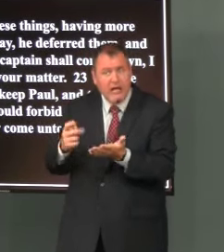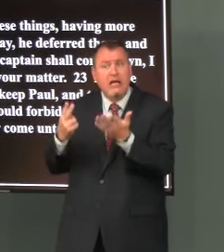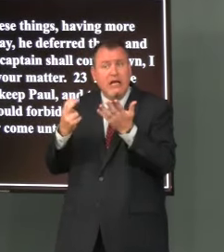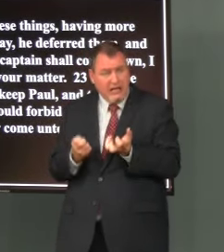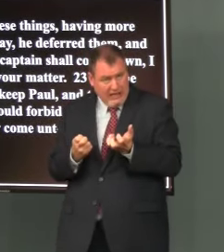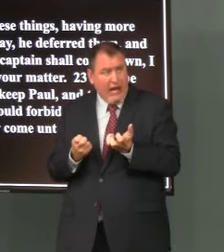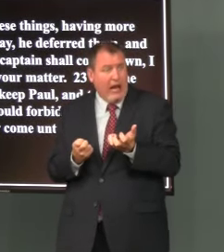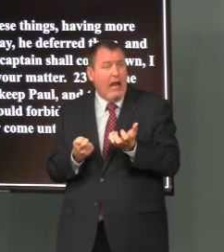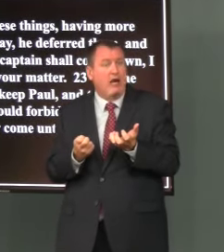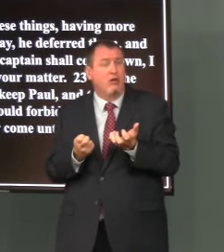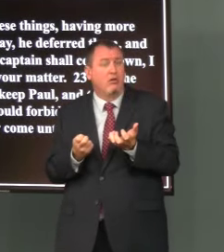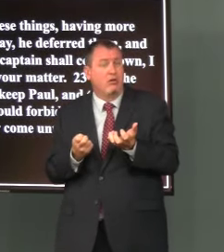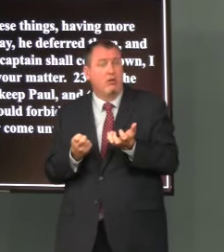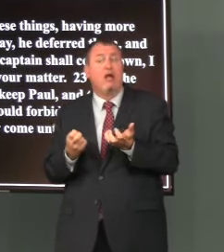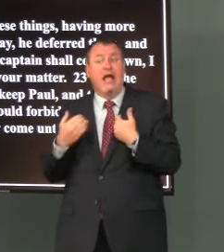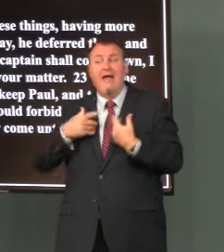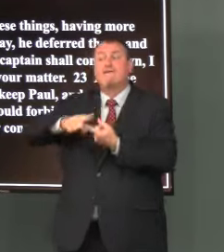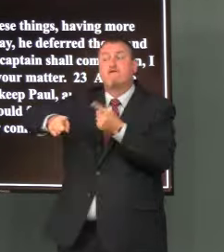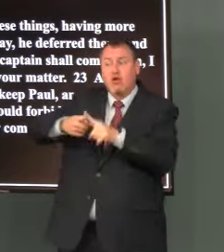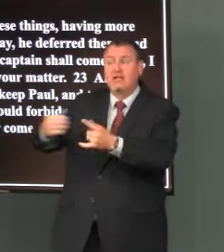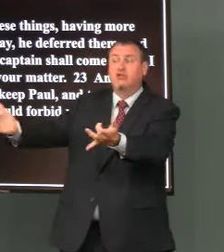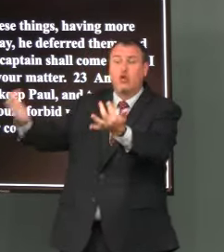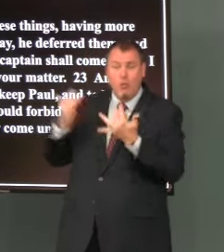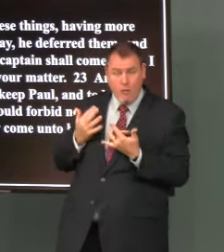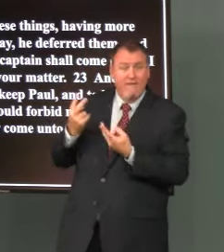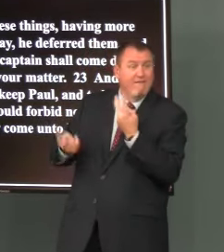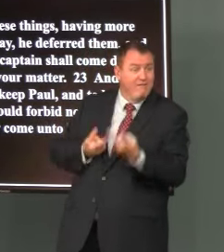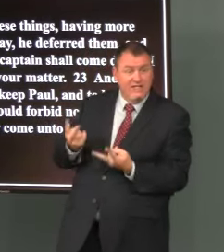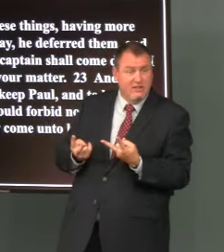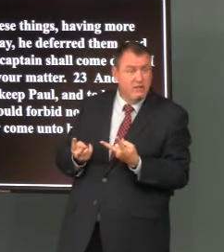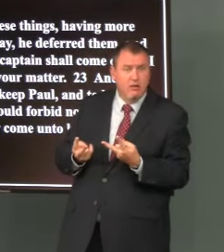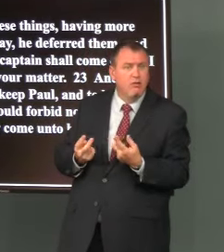he can read he can write and he can have visitors